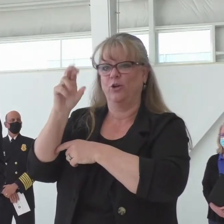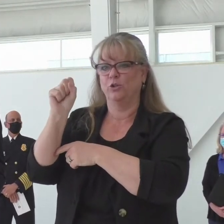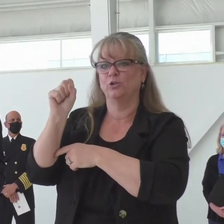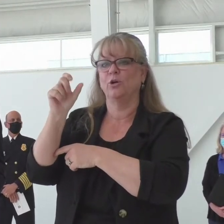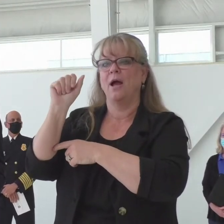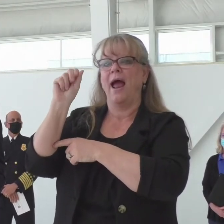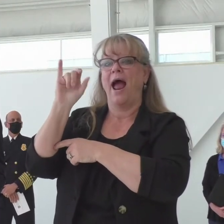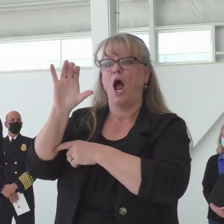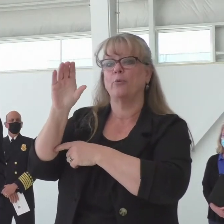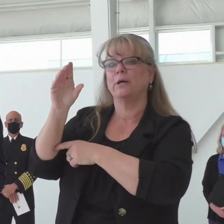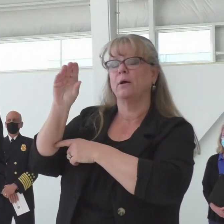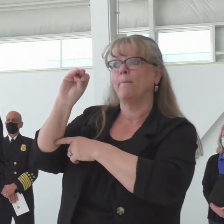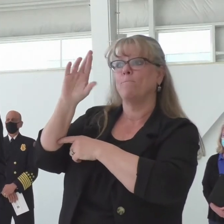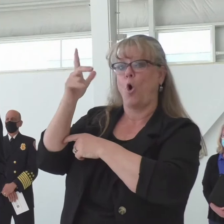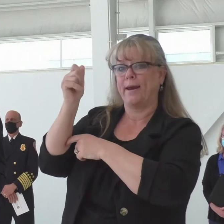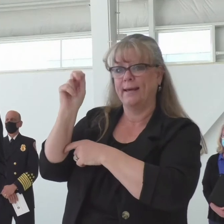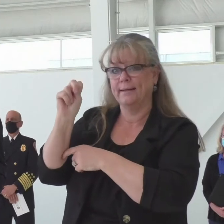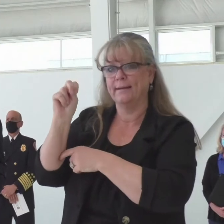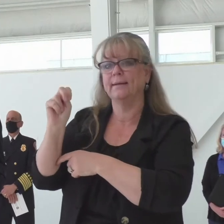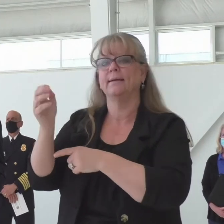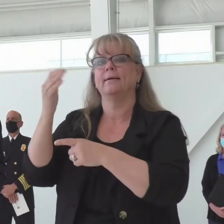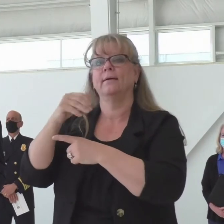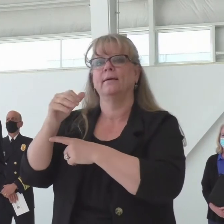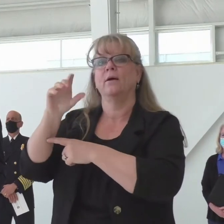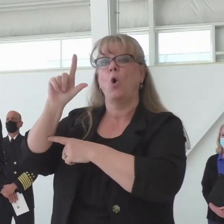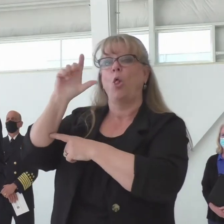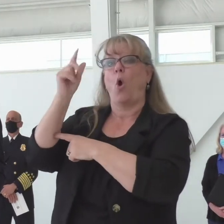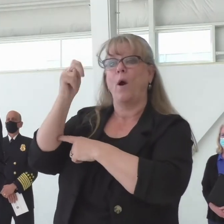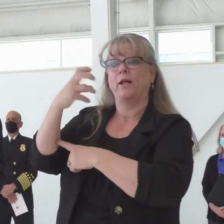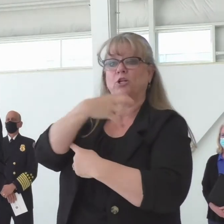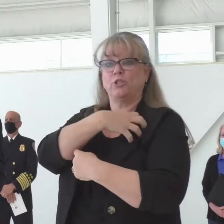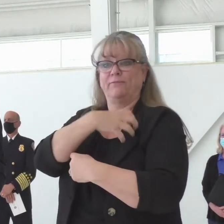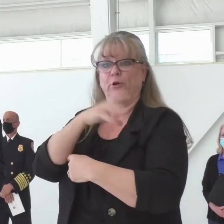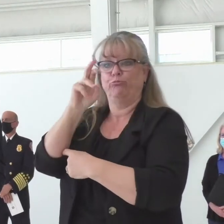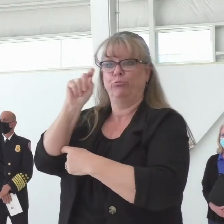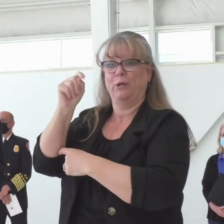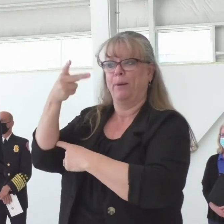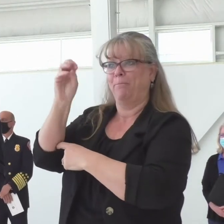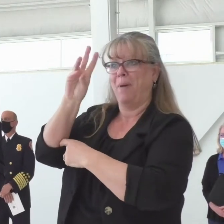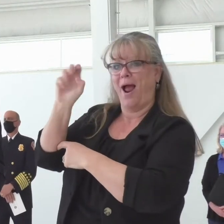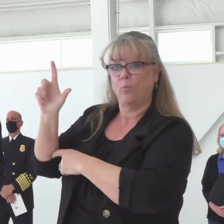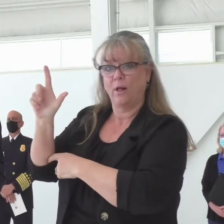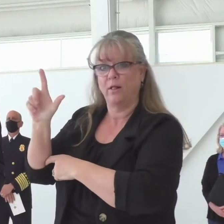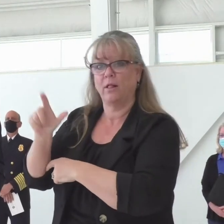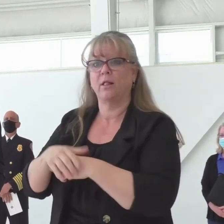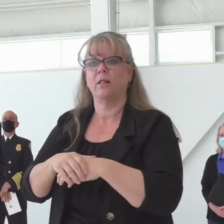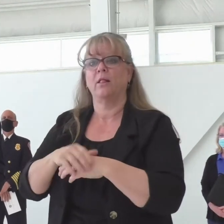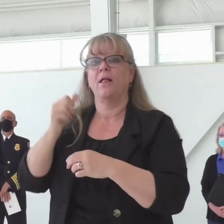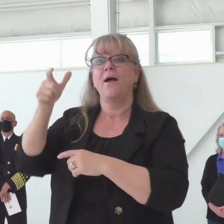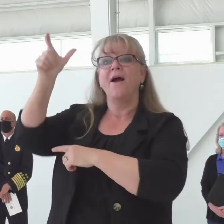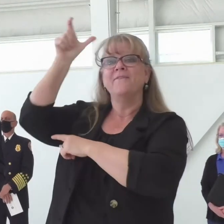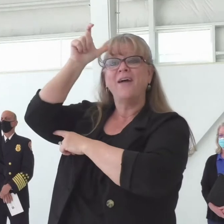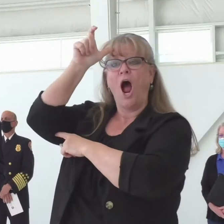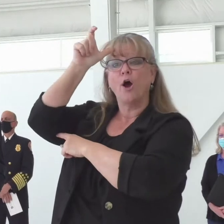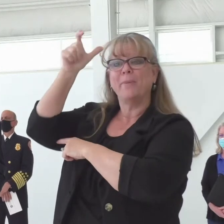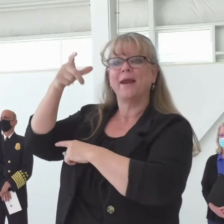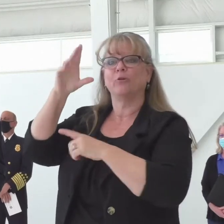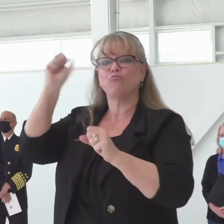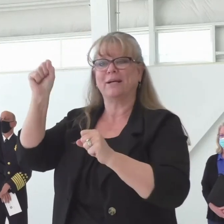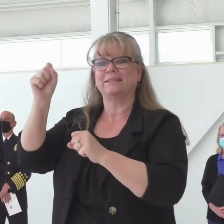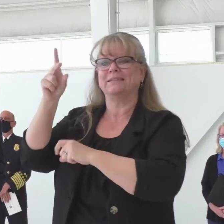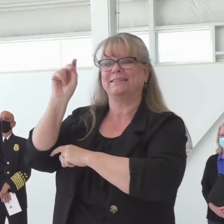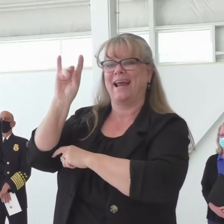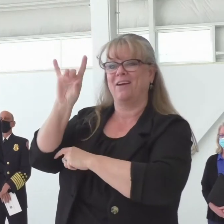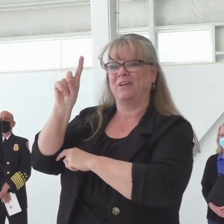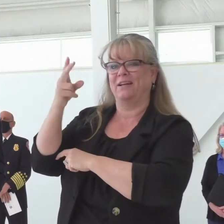Sheriff's from Eastern Colorado, Logan County Sheriff Brett Powell, Colorado State Fire Chief's President David DelVicchio, from Canyon City,